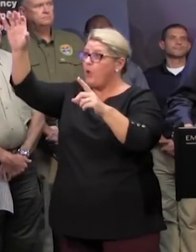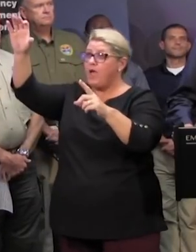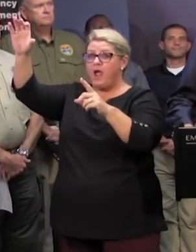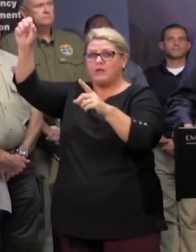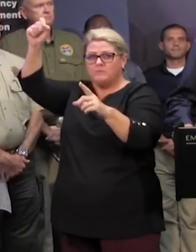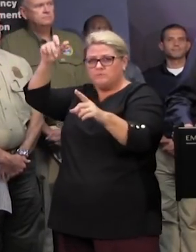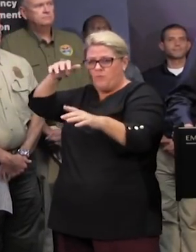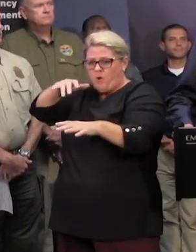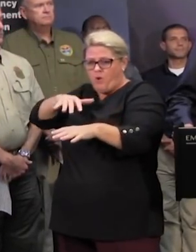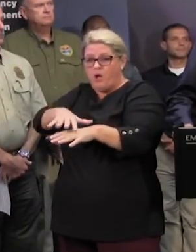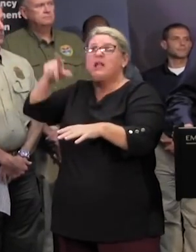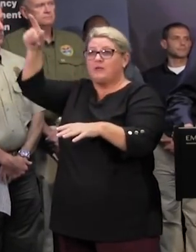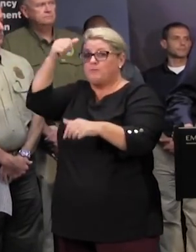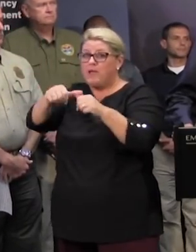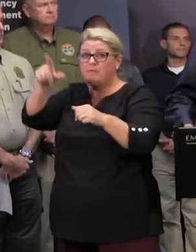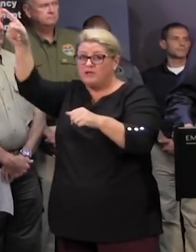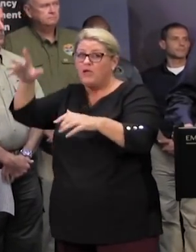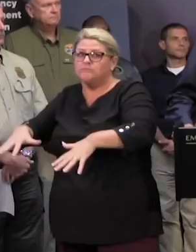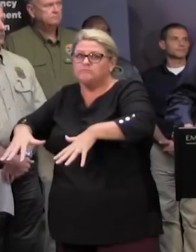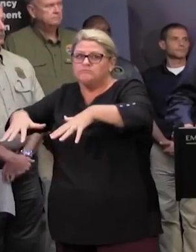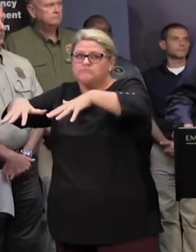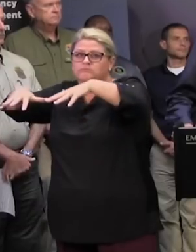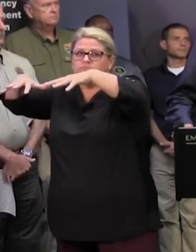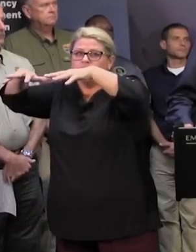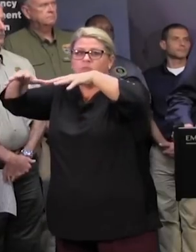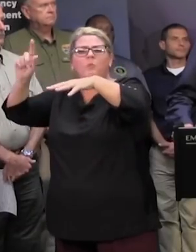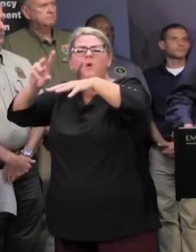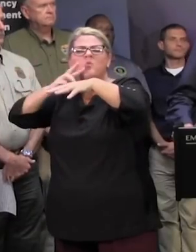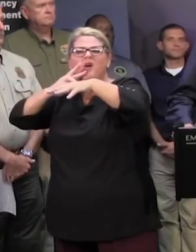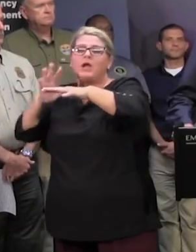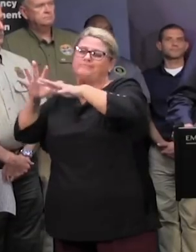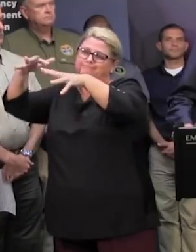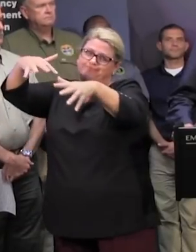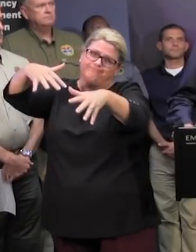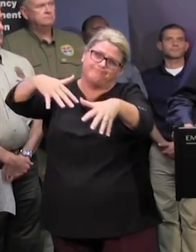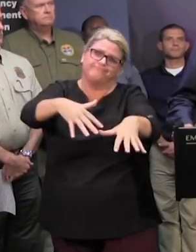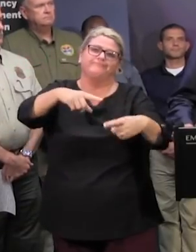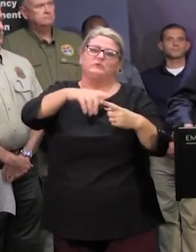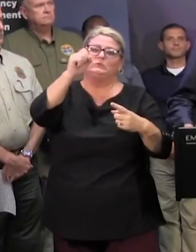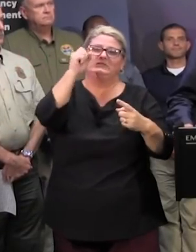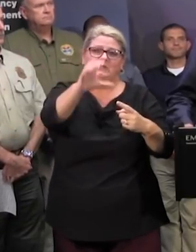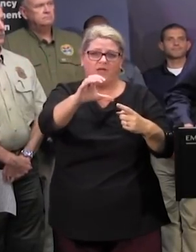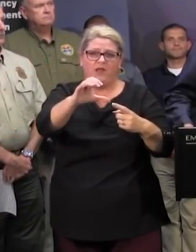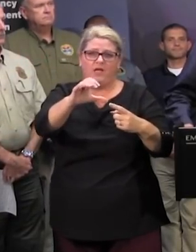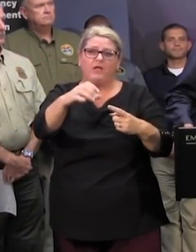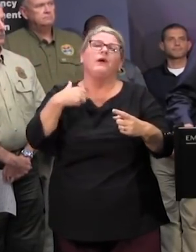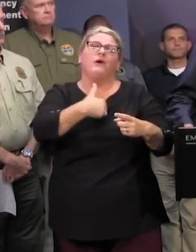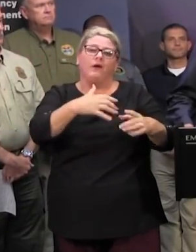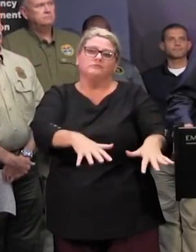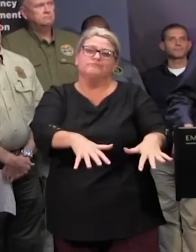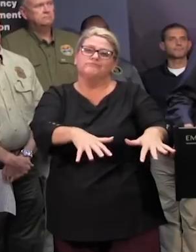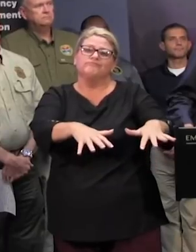are those rivers swelling based on the water falling on south carolina but we're having water from north carolina as well same thing